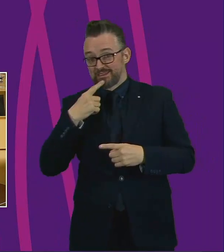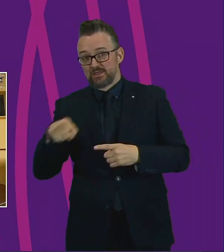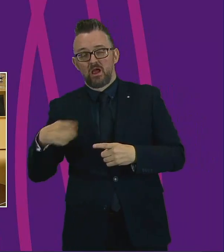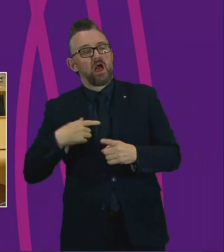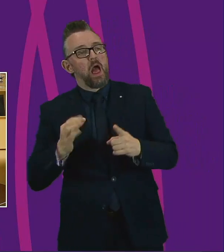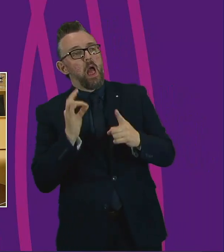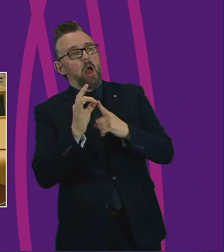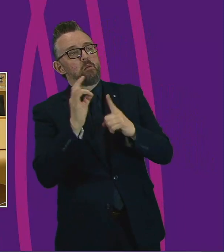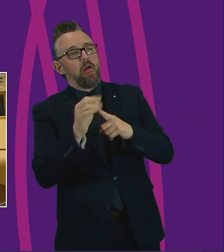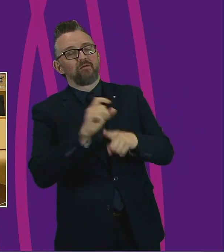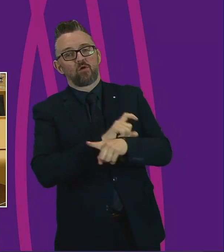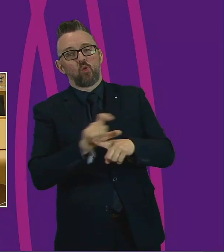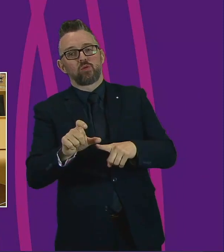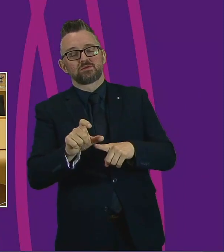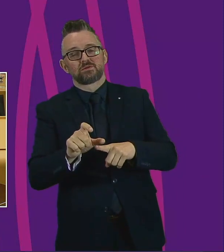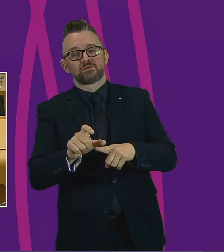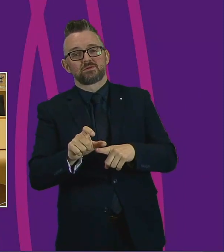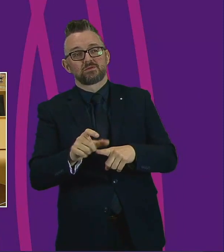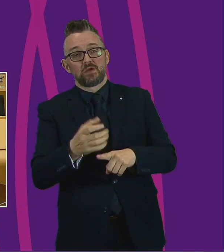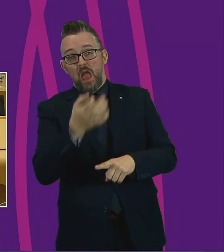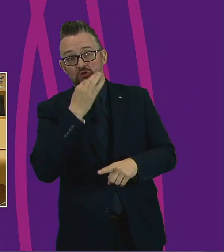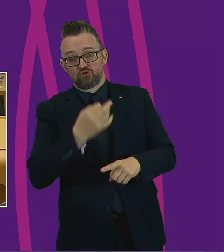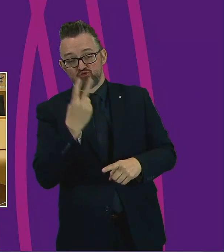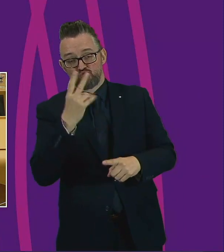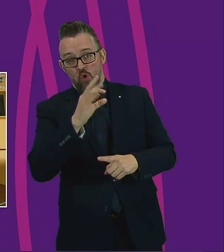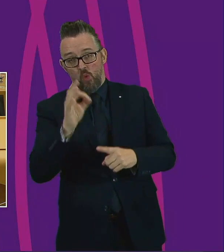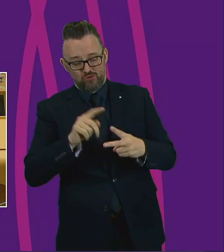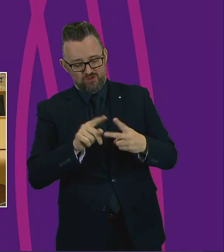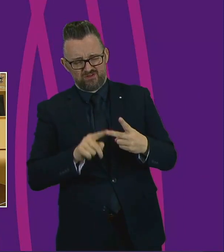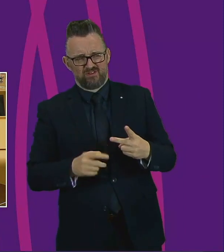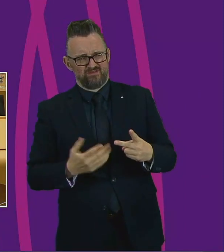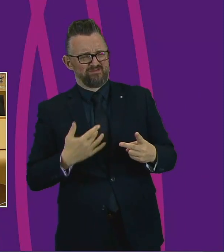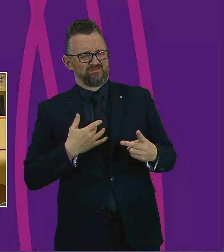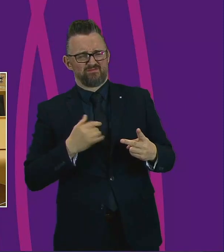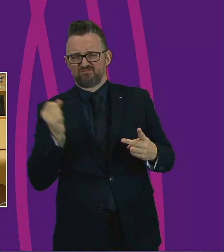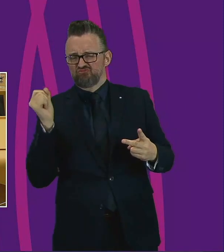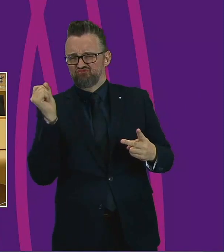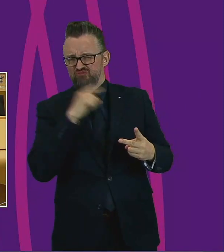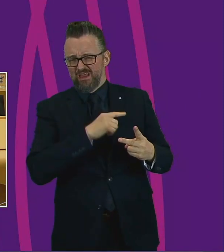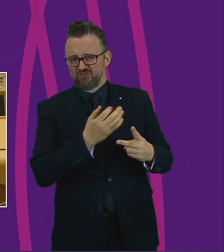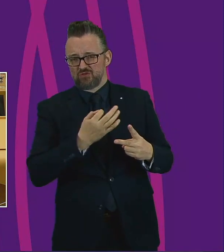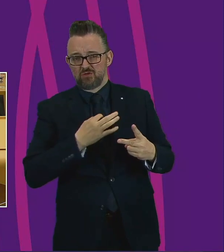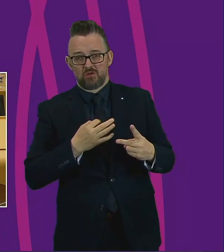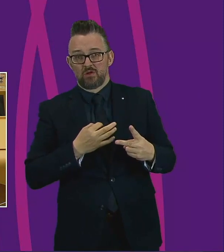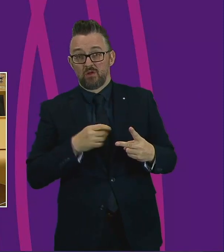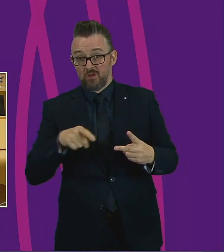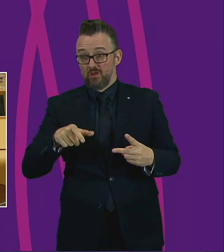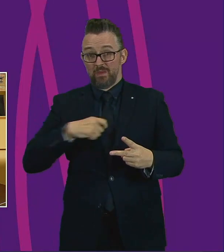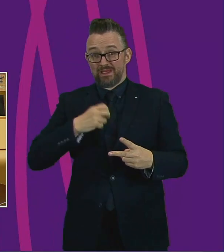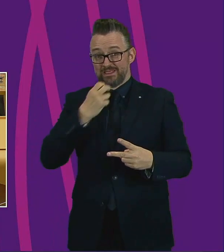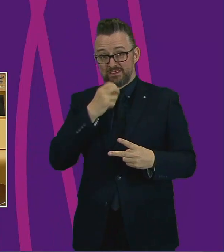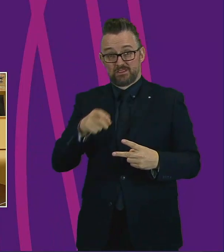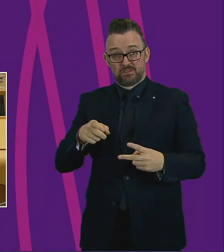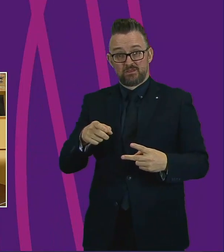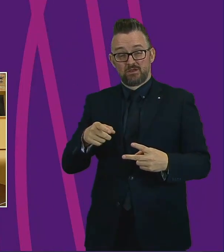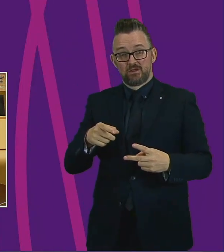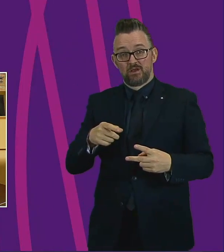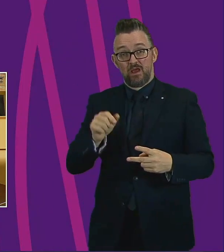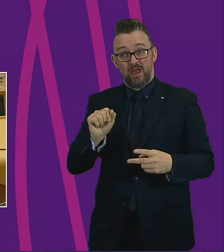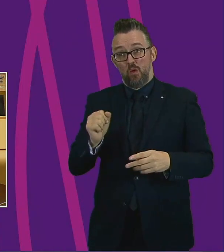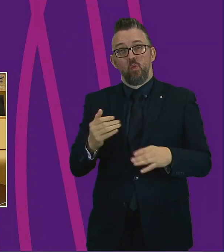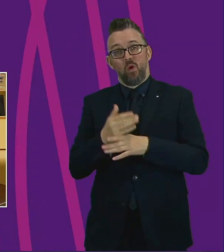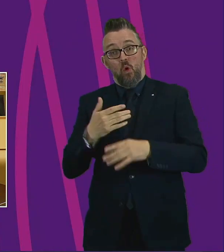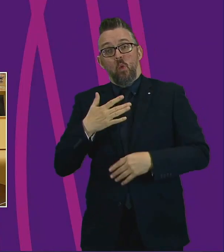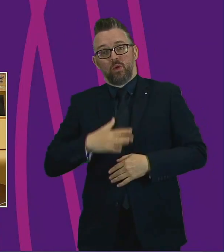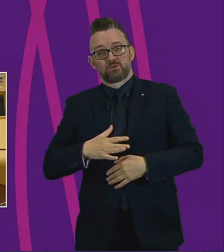organising dinner for the family. She was asked two questions that she thought were rather odd. This is the course that she wanted to go on. She's the career we're talking